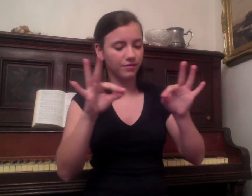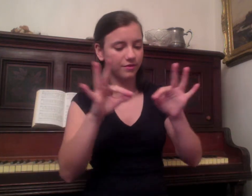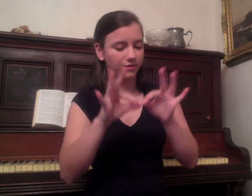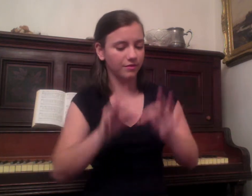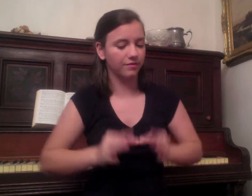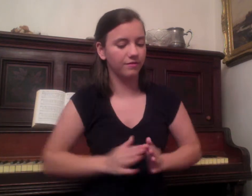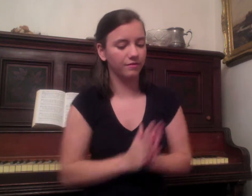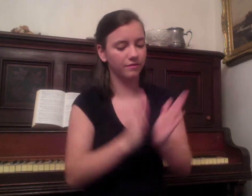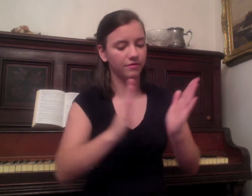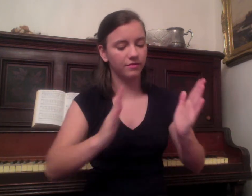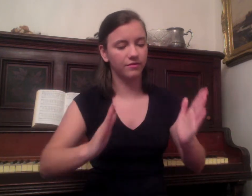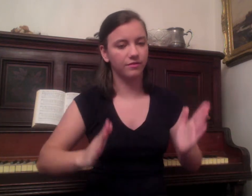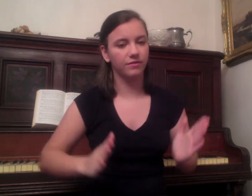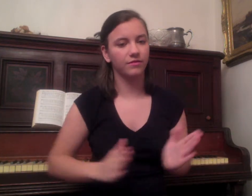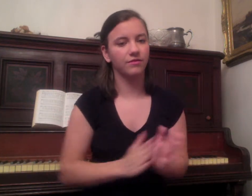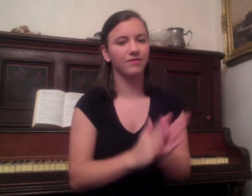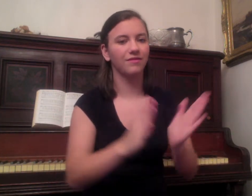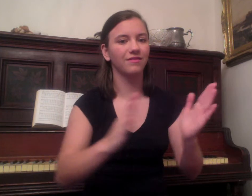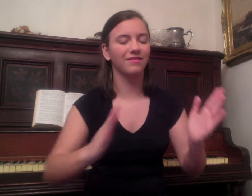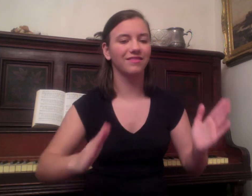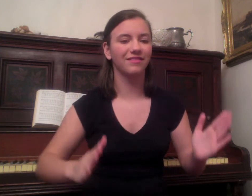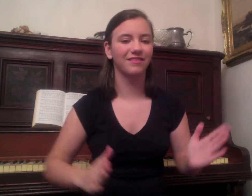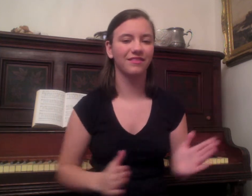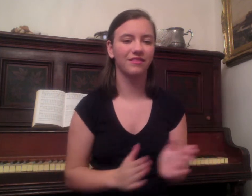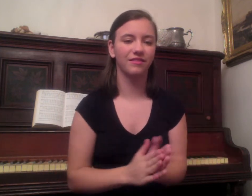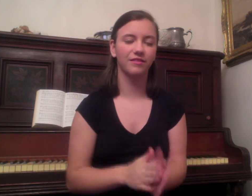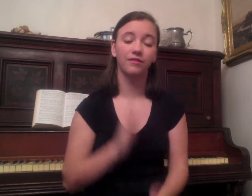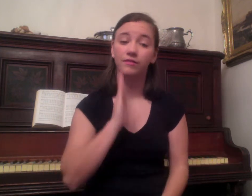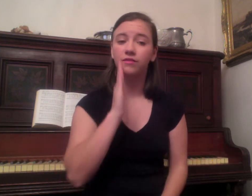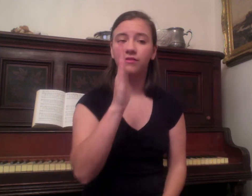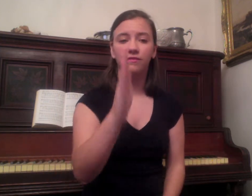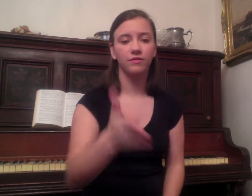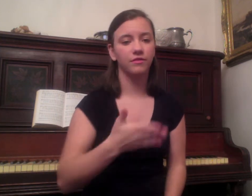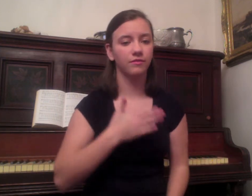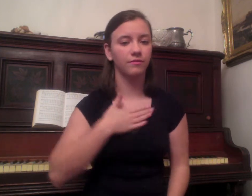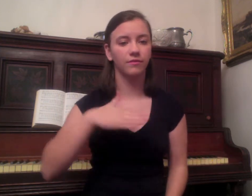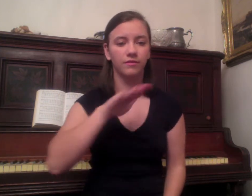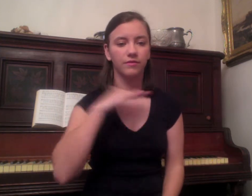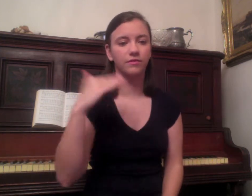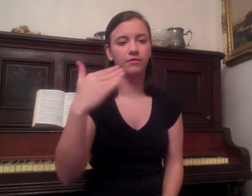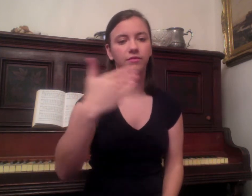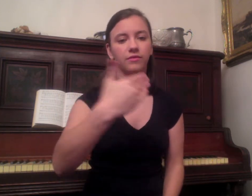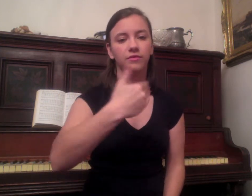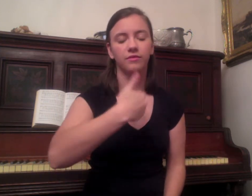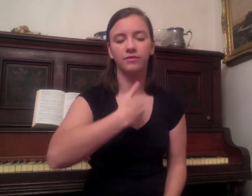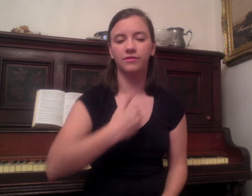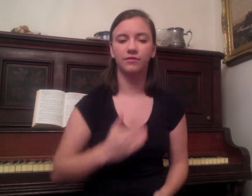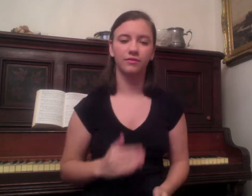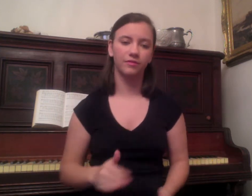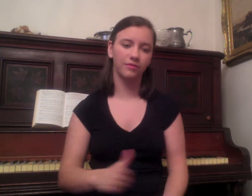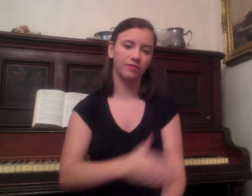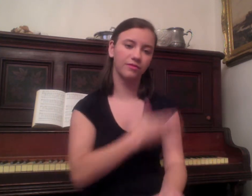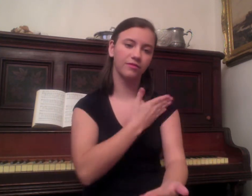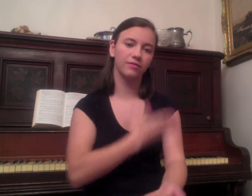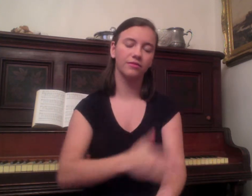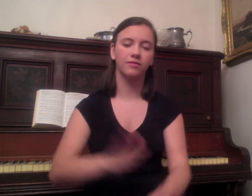will see how